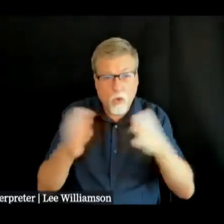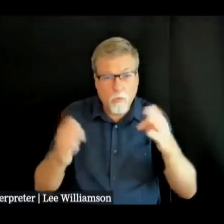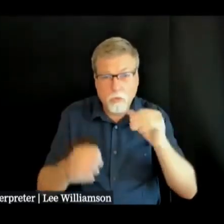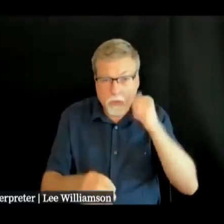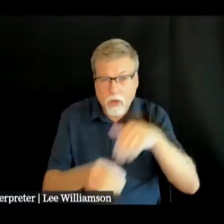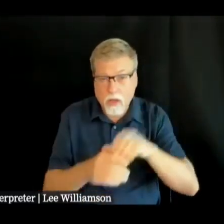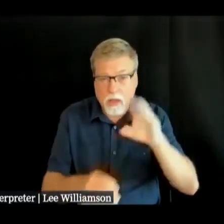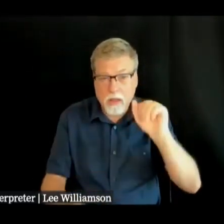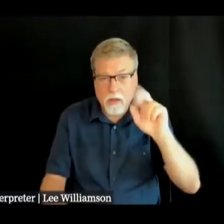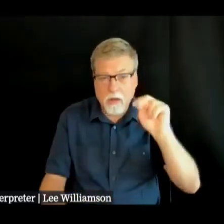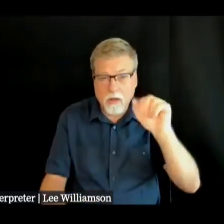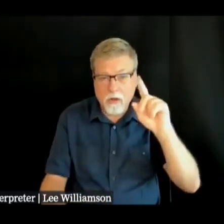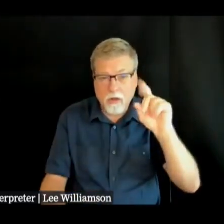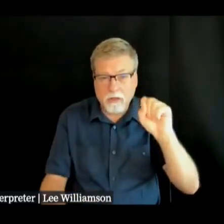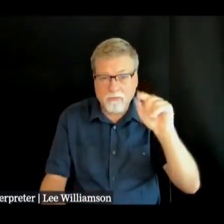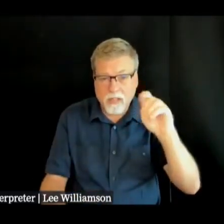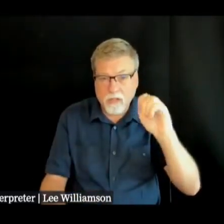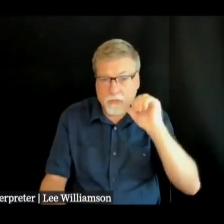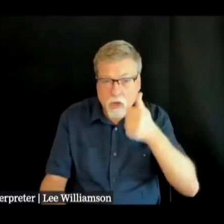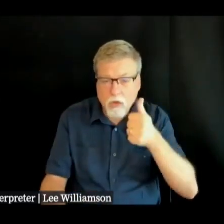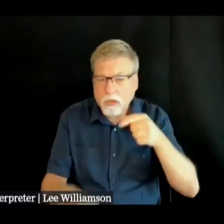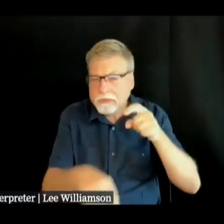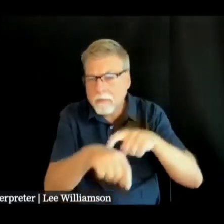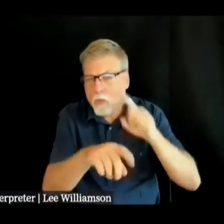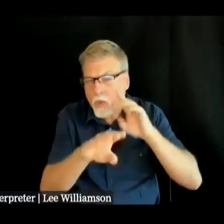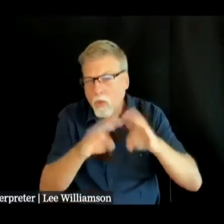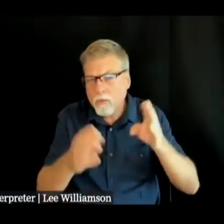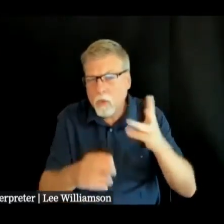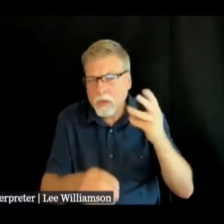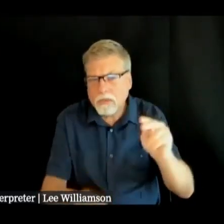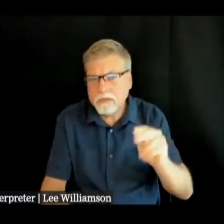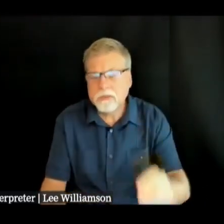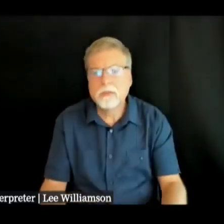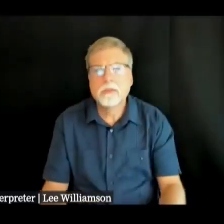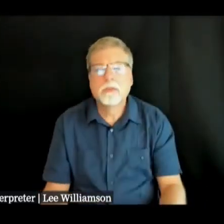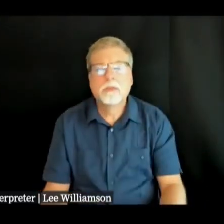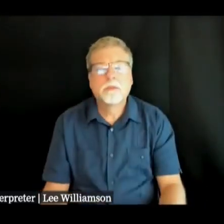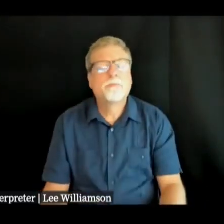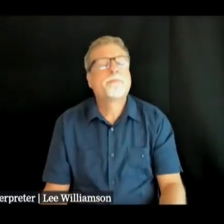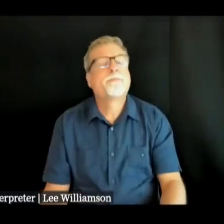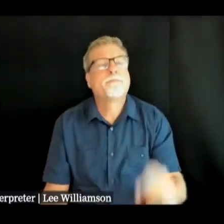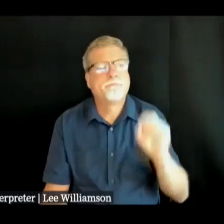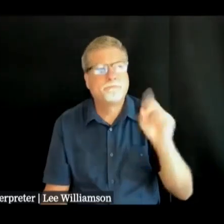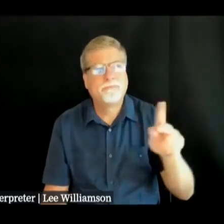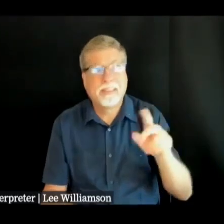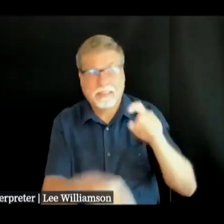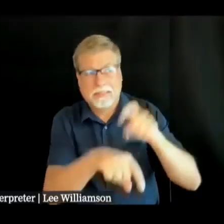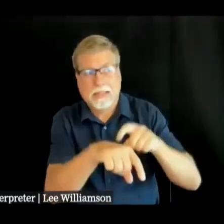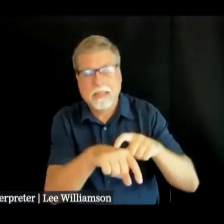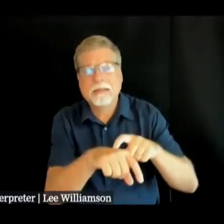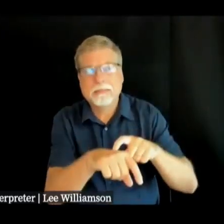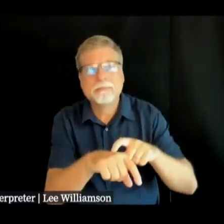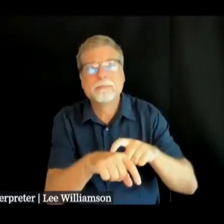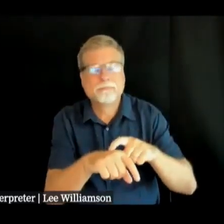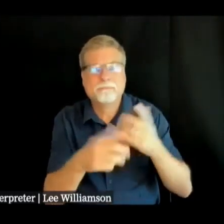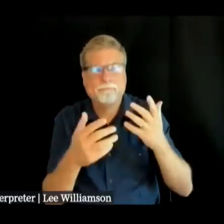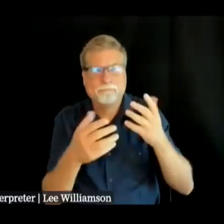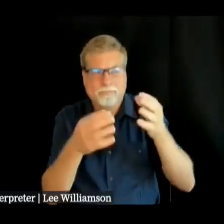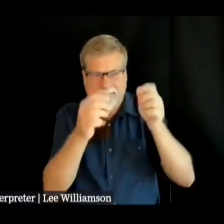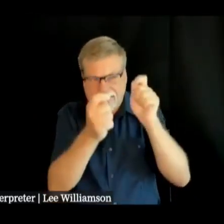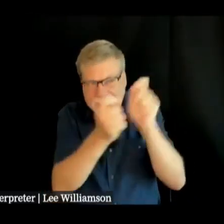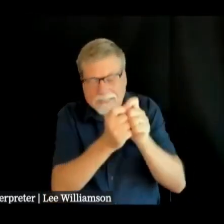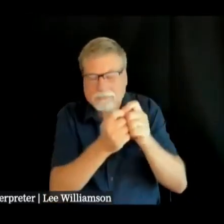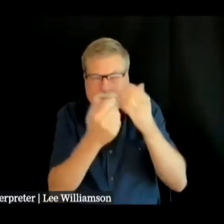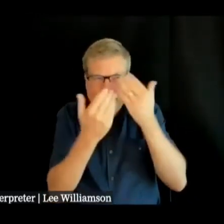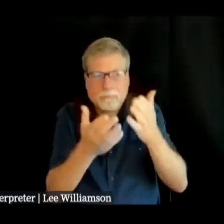and is that do we have time for that what time that is we will announce that when it's open you know one of the